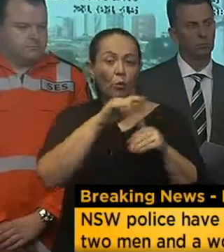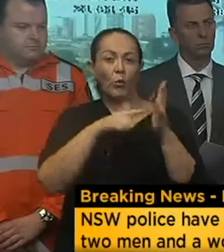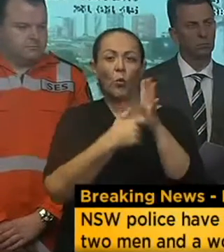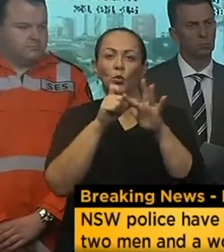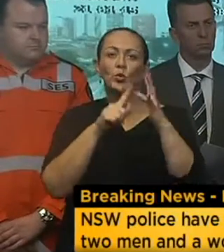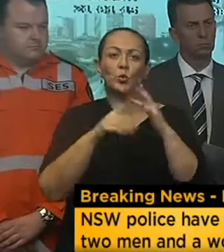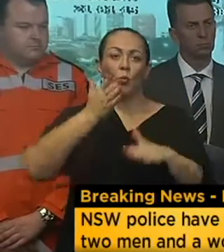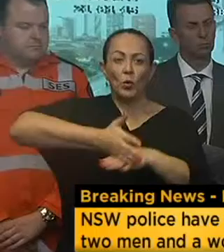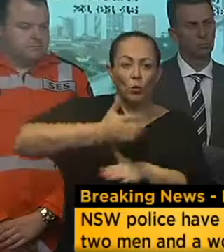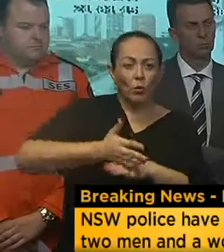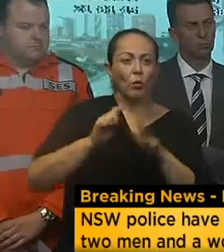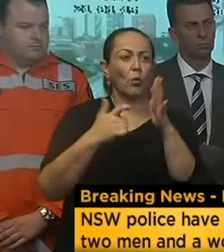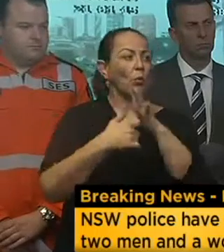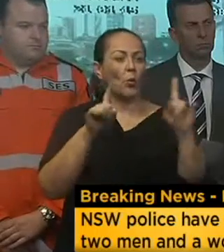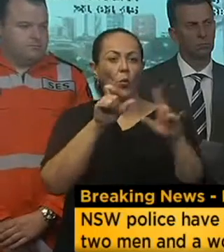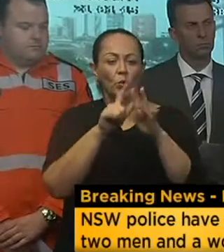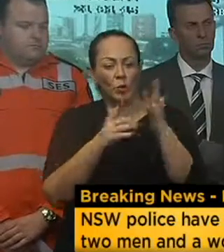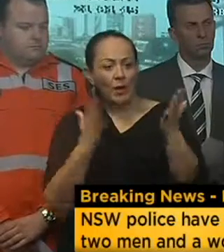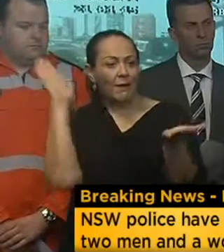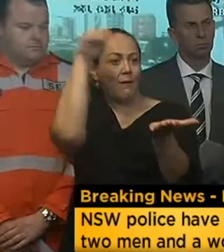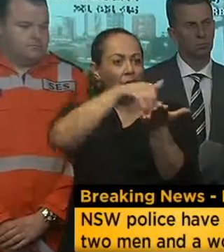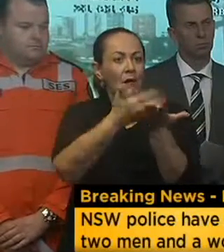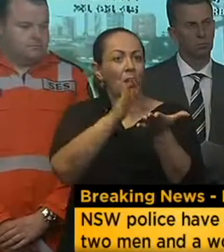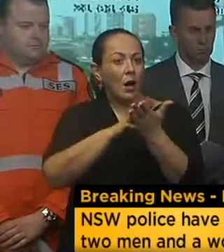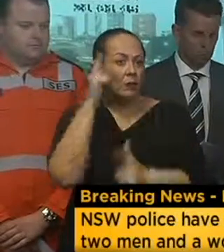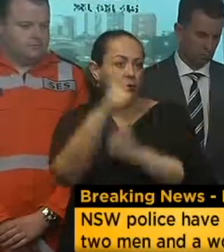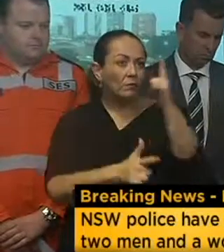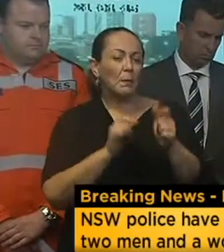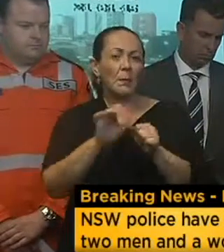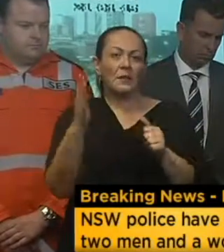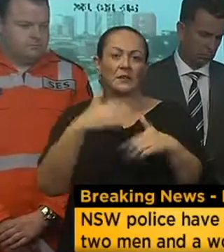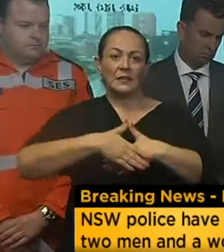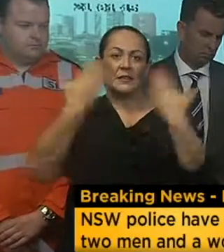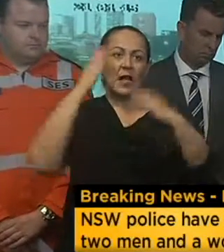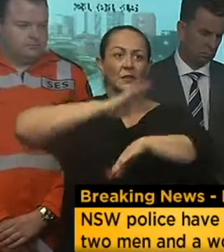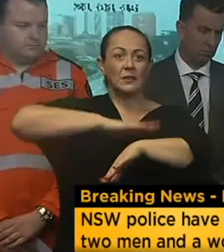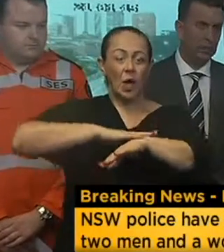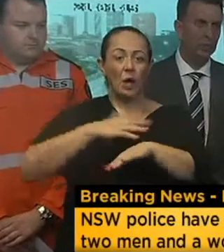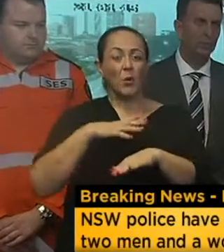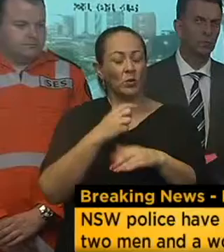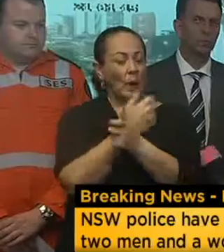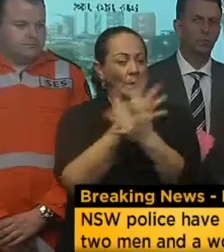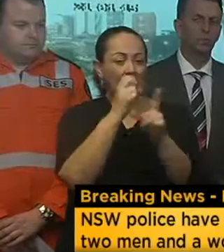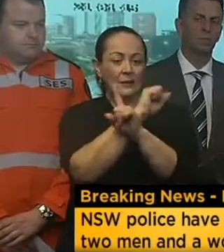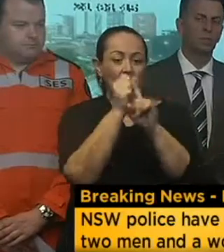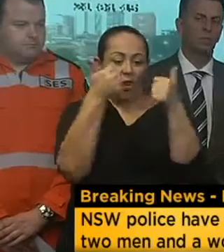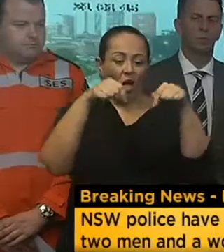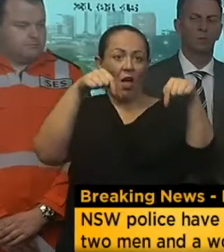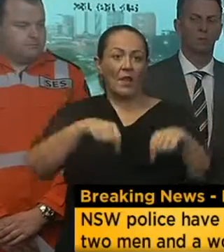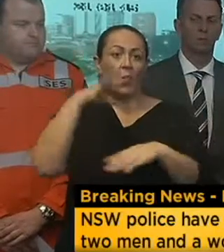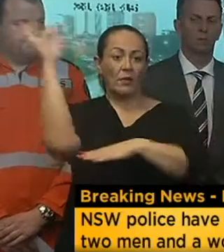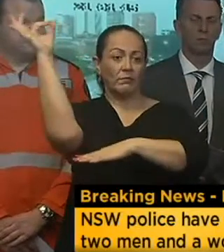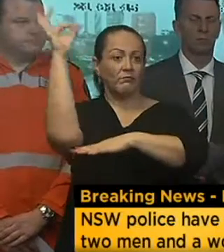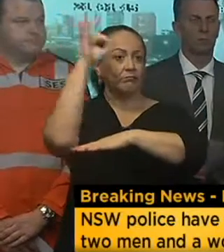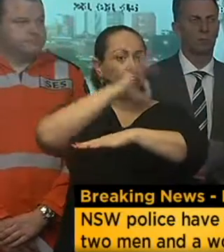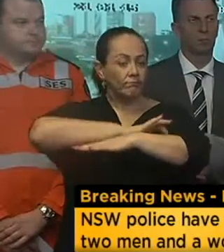and making sure that they are going home in the daylight hours if at all possible. Because like any other operation, as soon as the sun sets